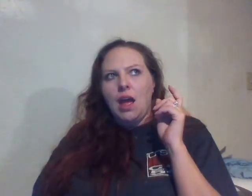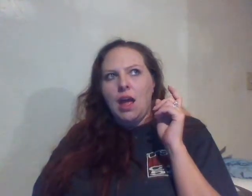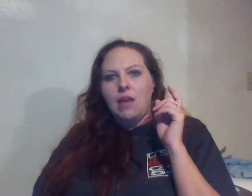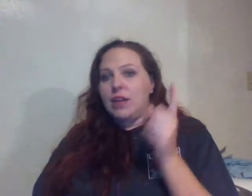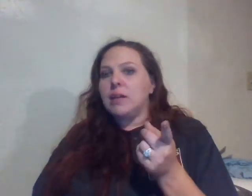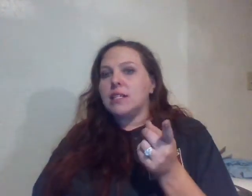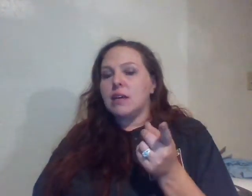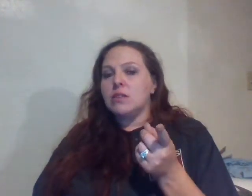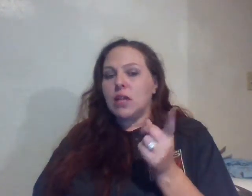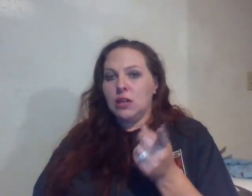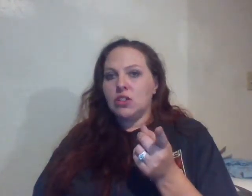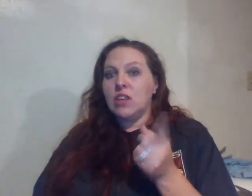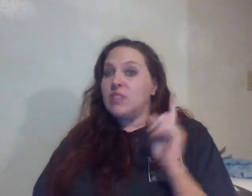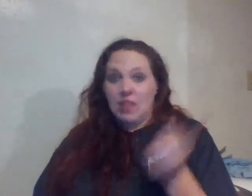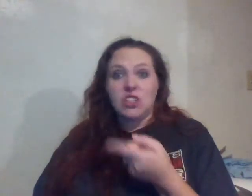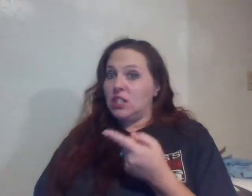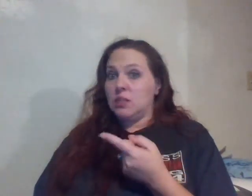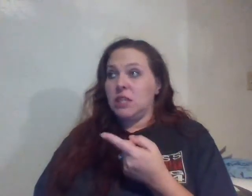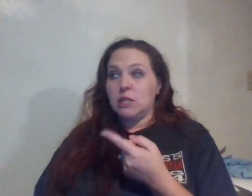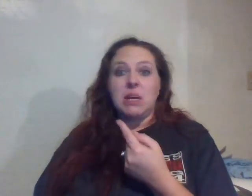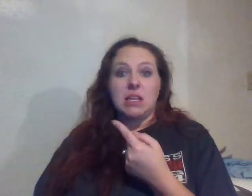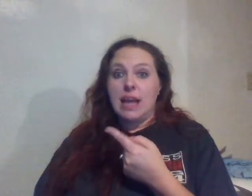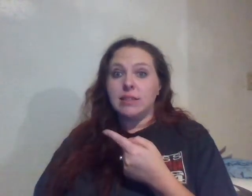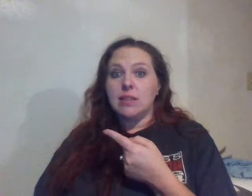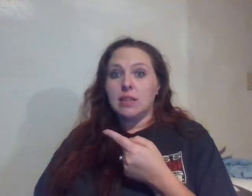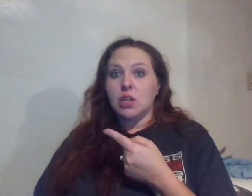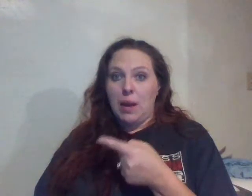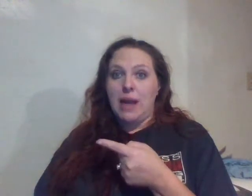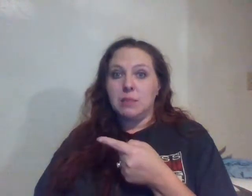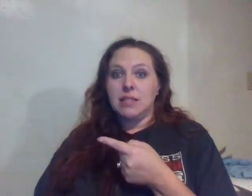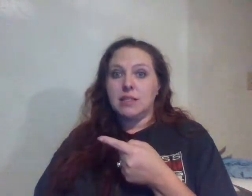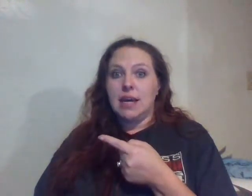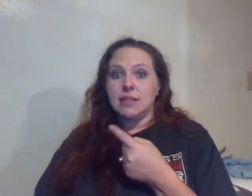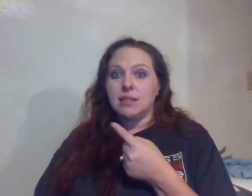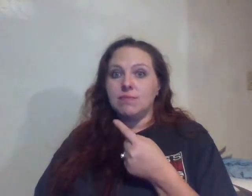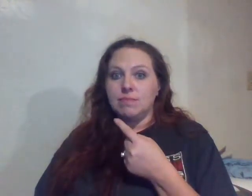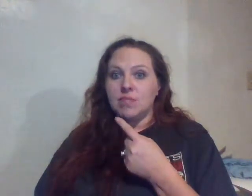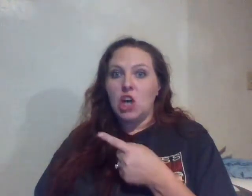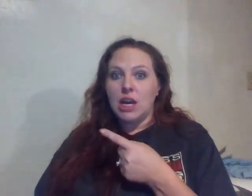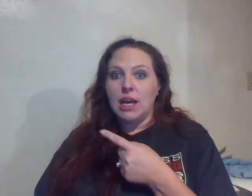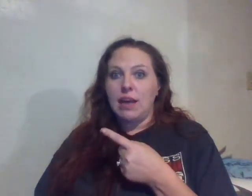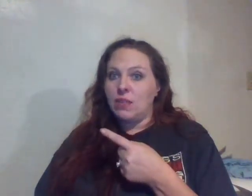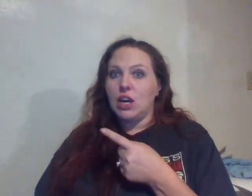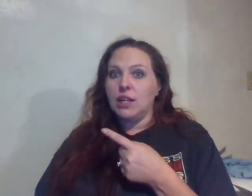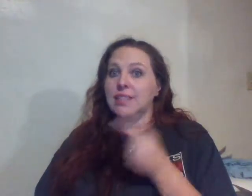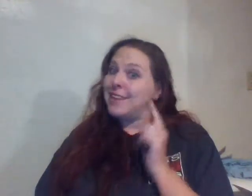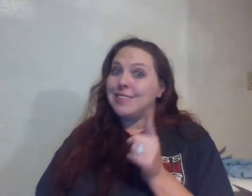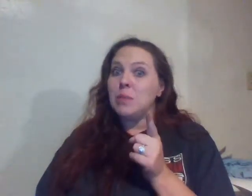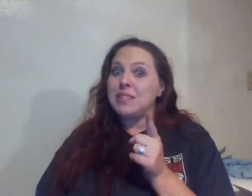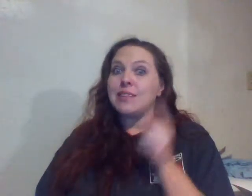If anybody tells you to kill yourself, take that shit to the police because that's considered harassment. That's stalking at the very least. And in some states,